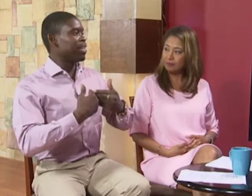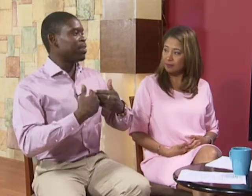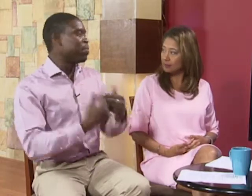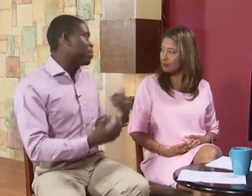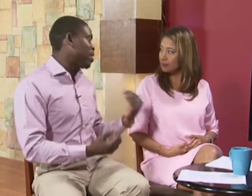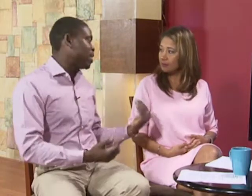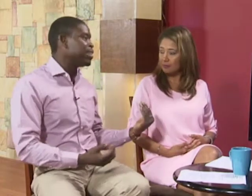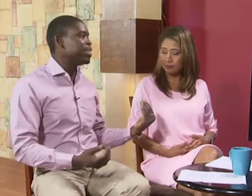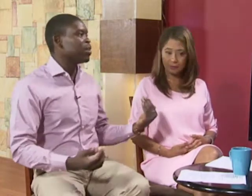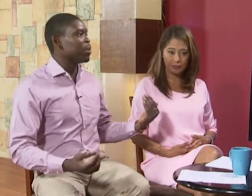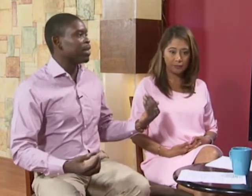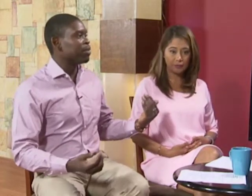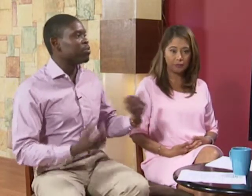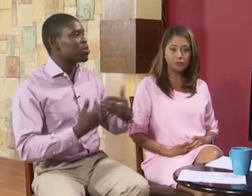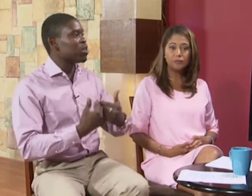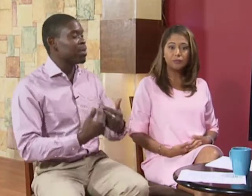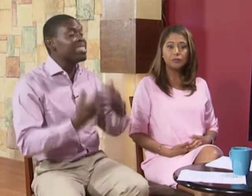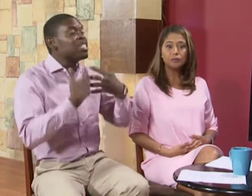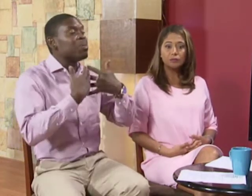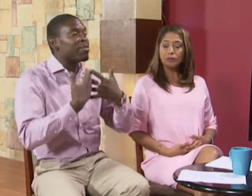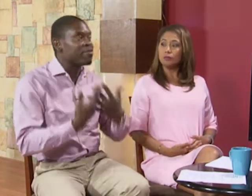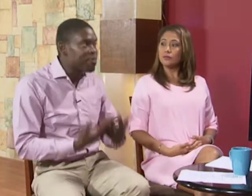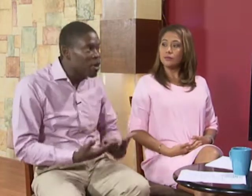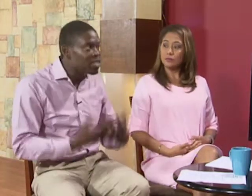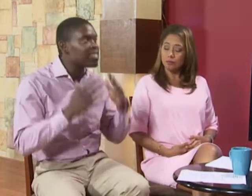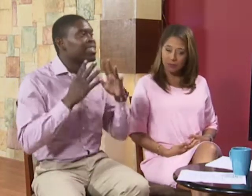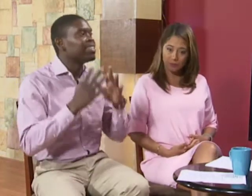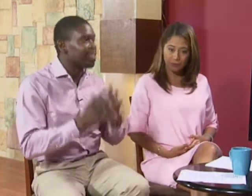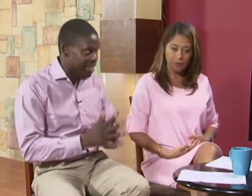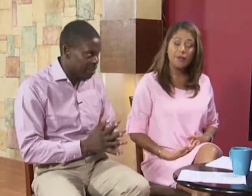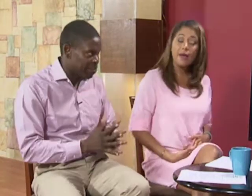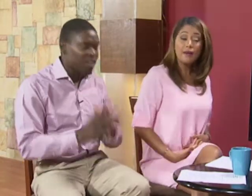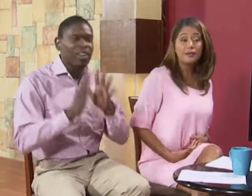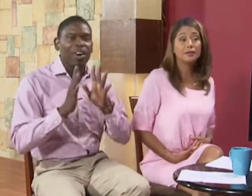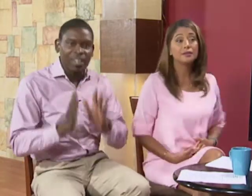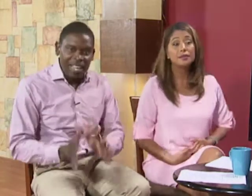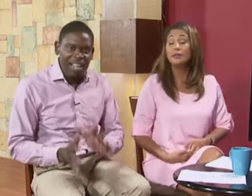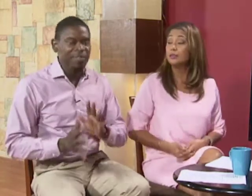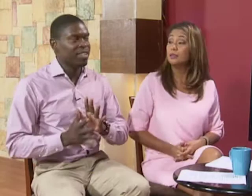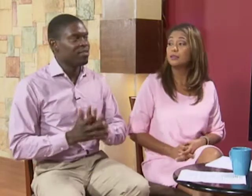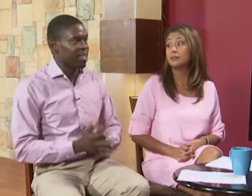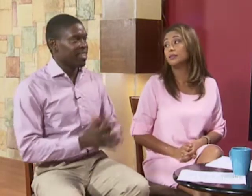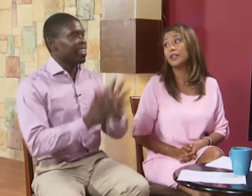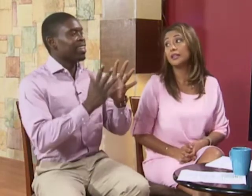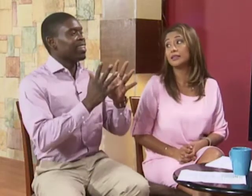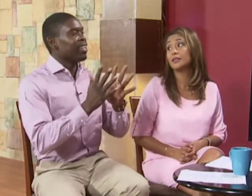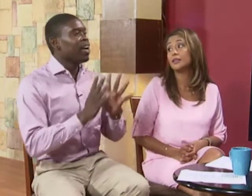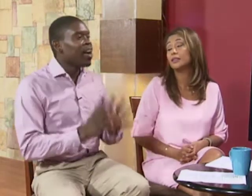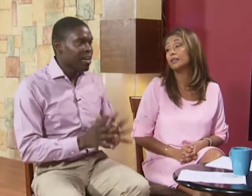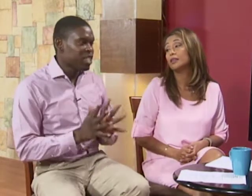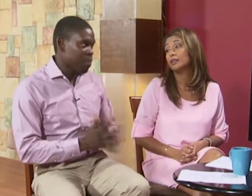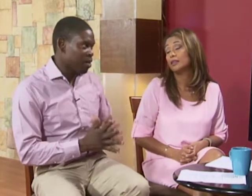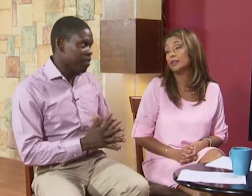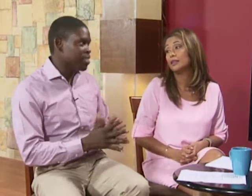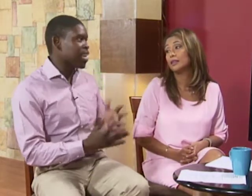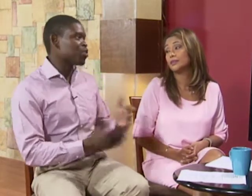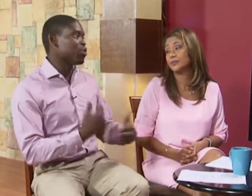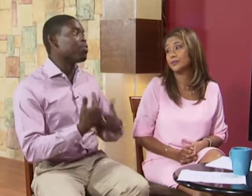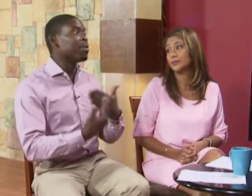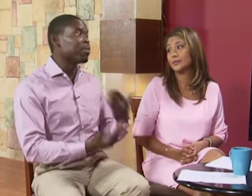marlene did it already for somebody this is my first time on live tv the hardest part of it is actually remembering